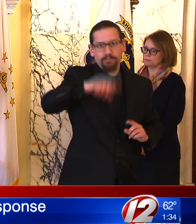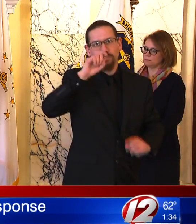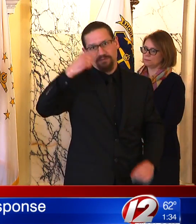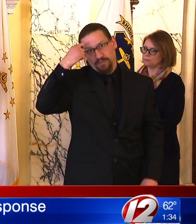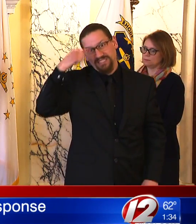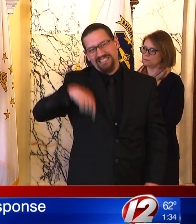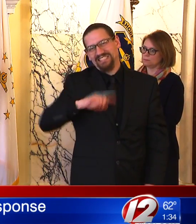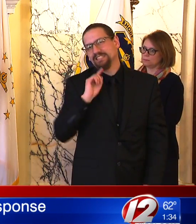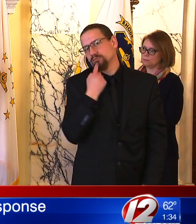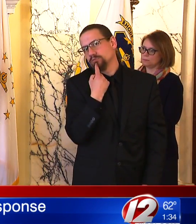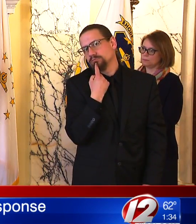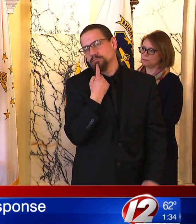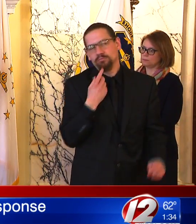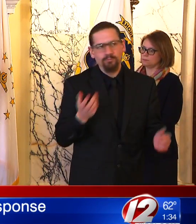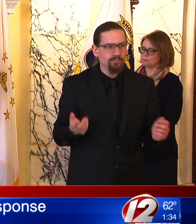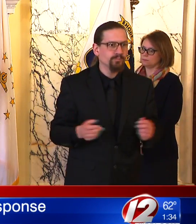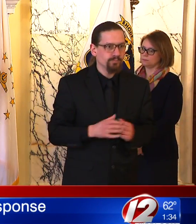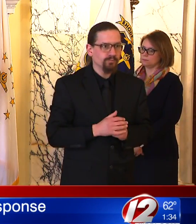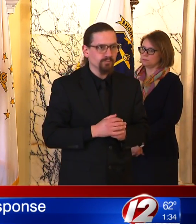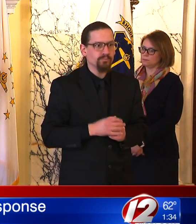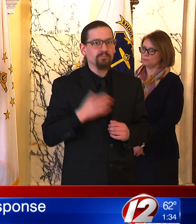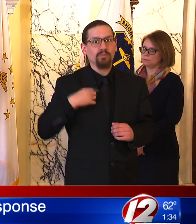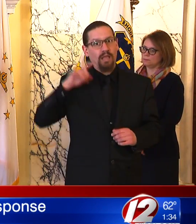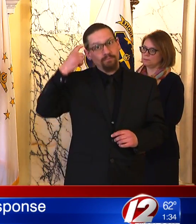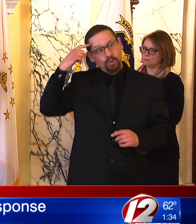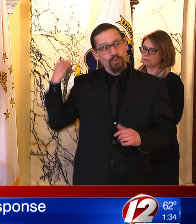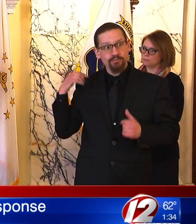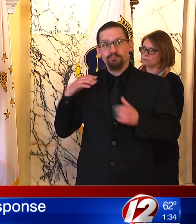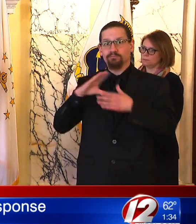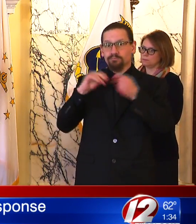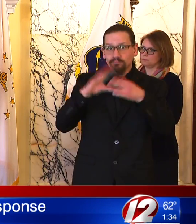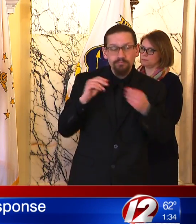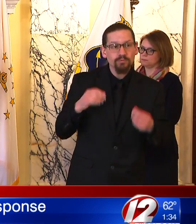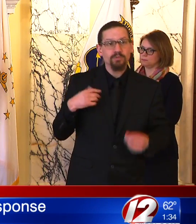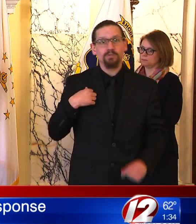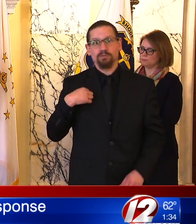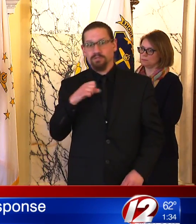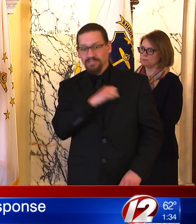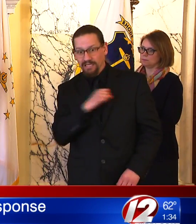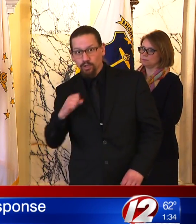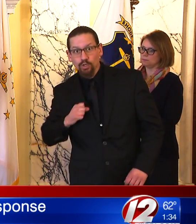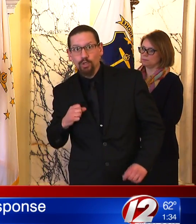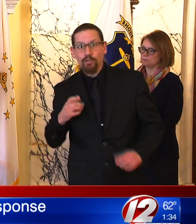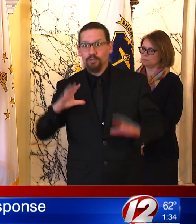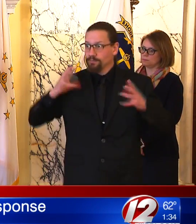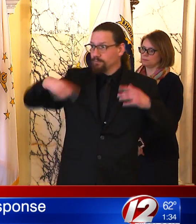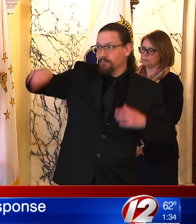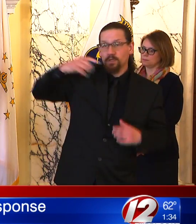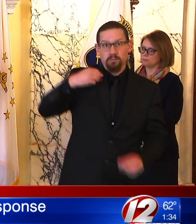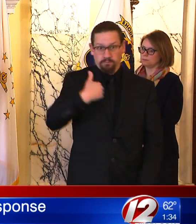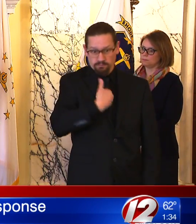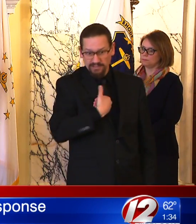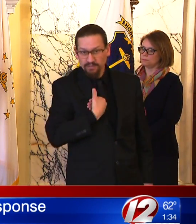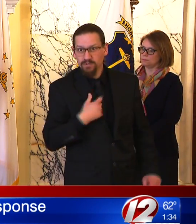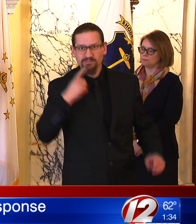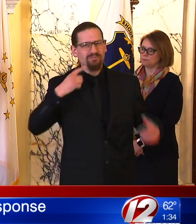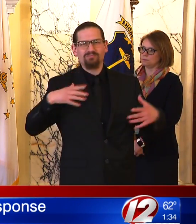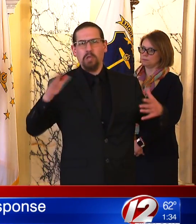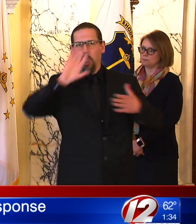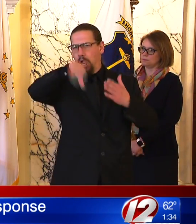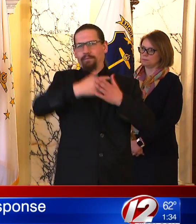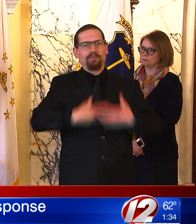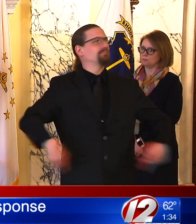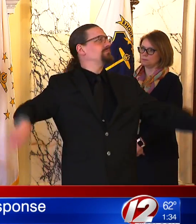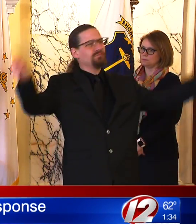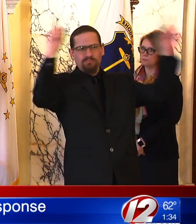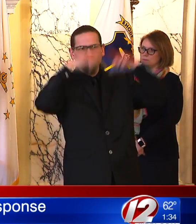together and socialize with friends. It's important for each of us to hold each other accountable. The same